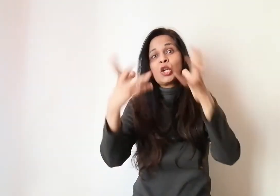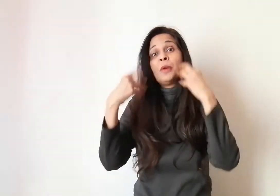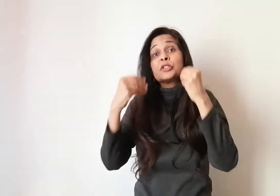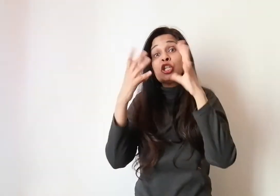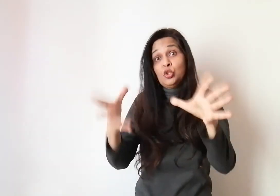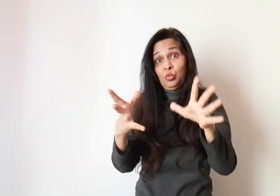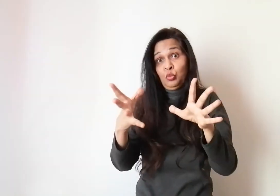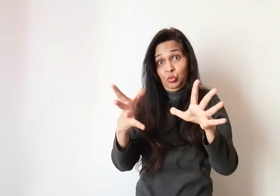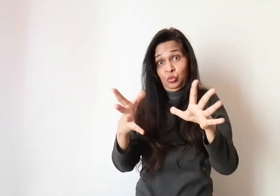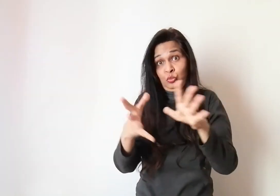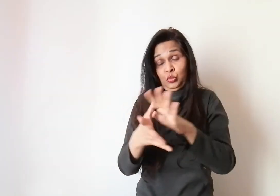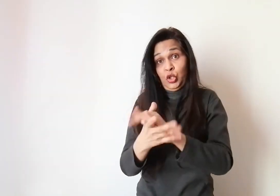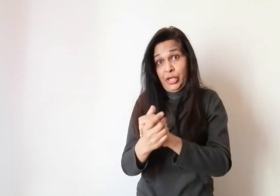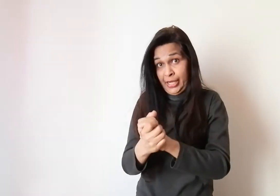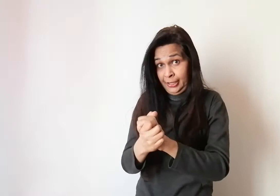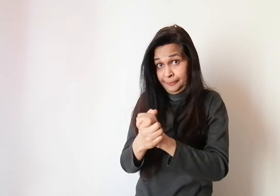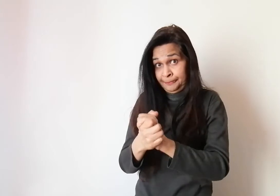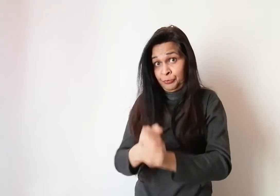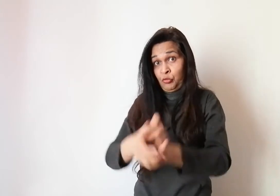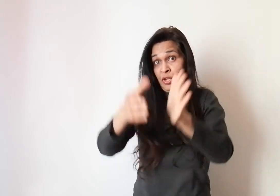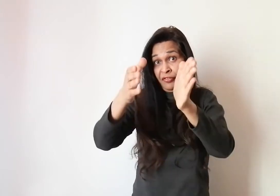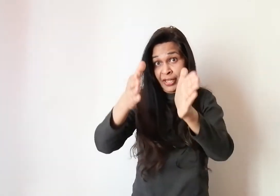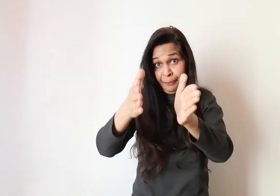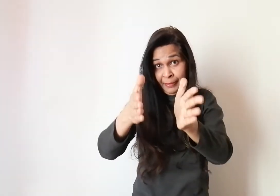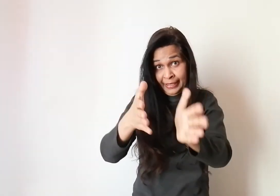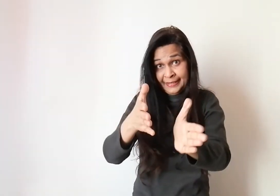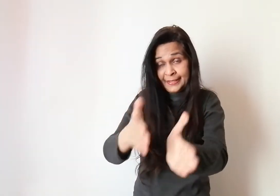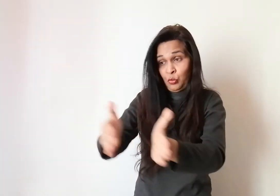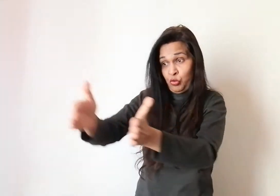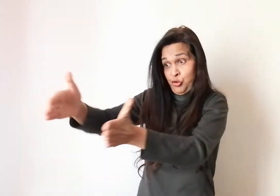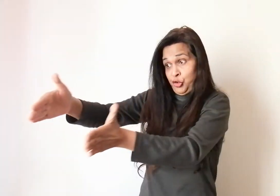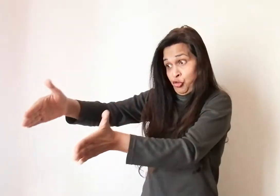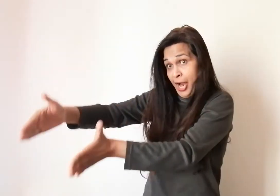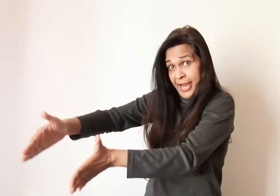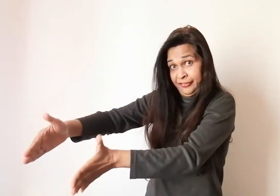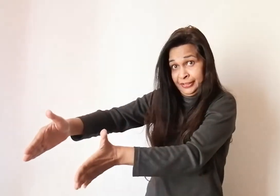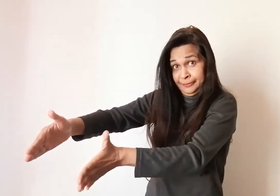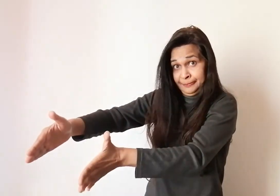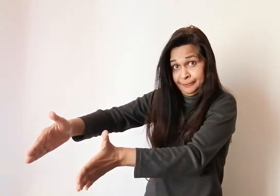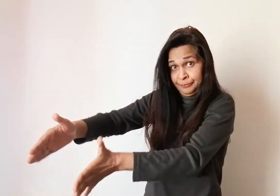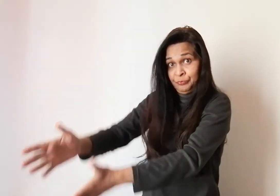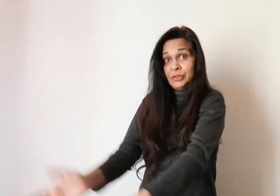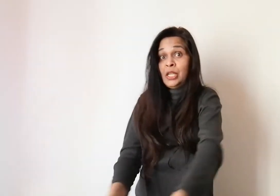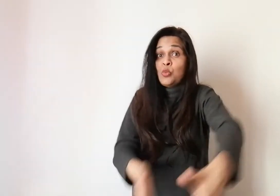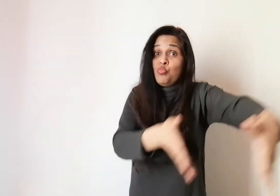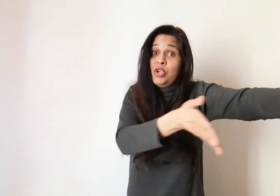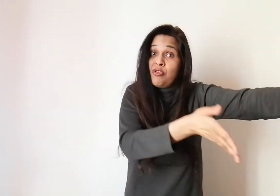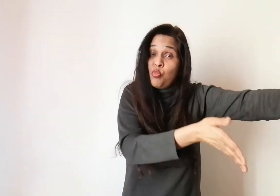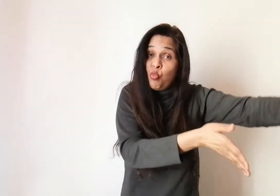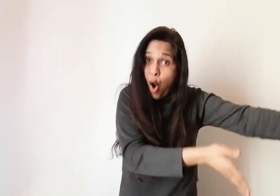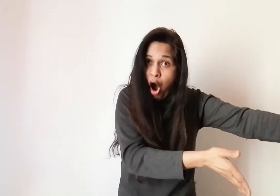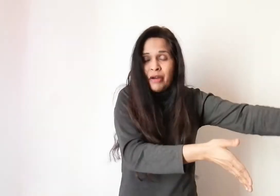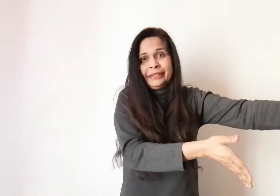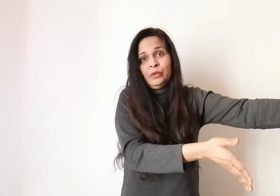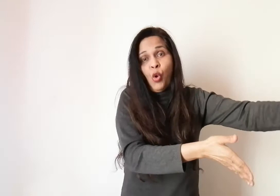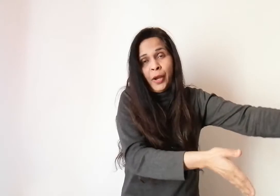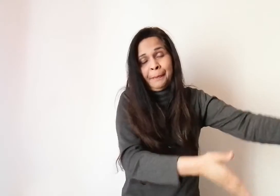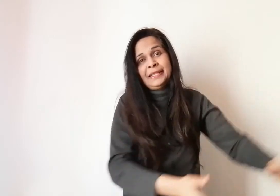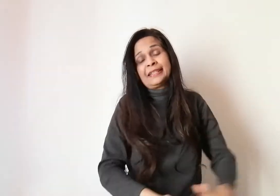come to you. Okay? You have to get place where you are driving. We are walking, walking. And place.